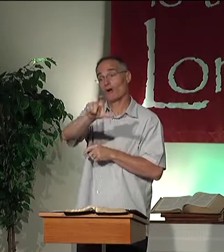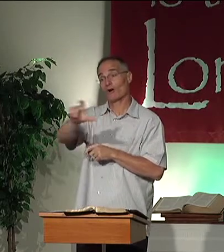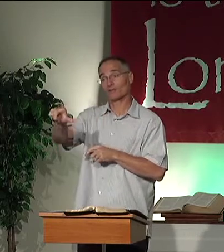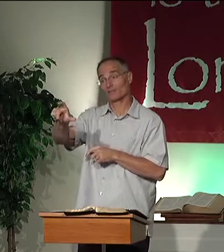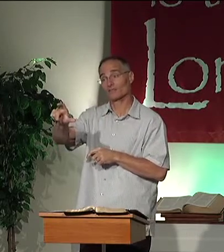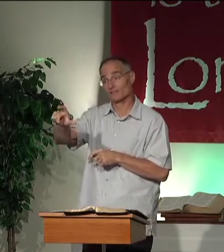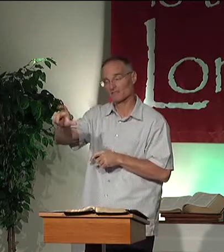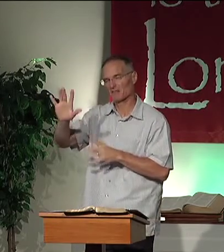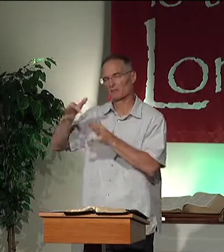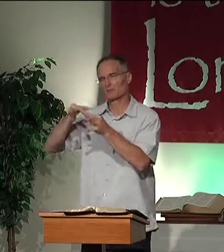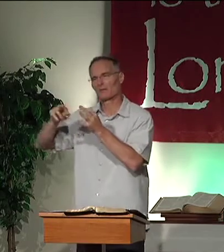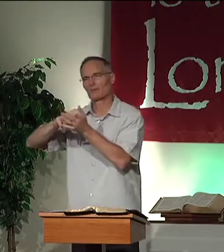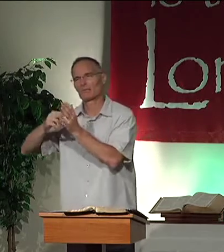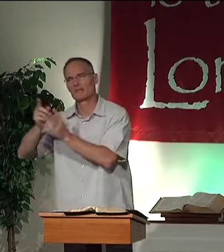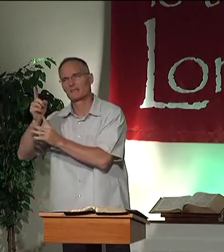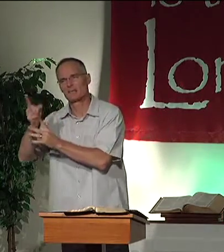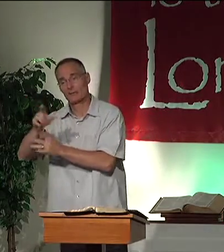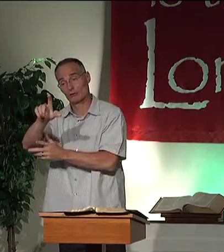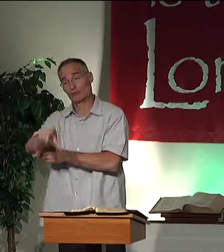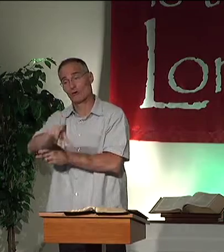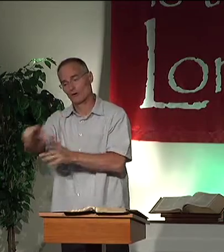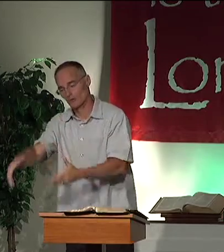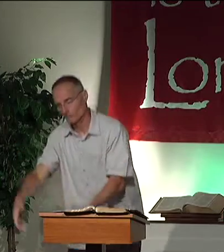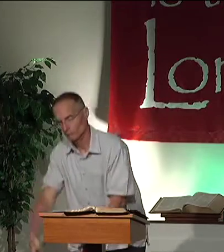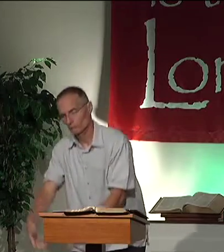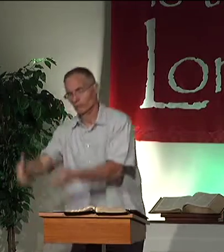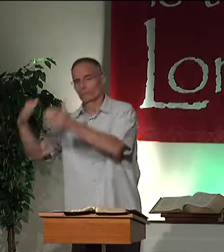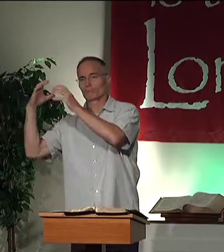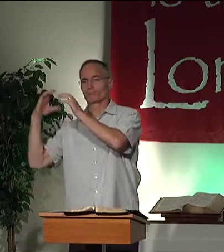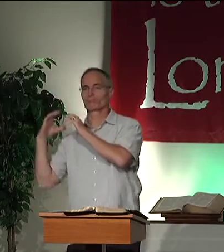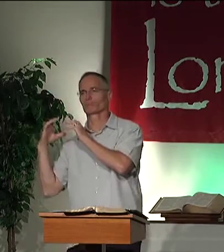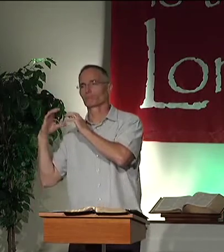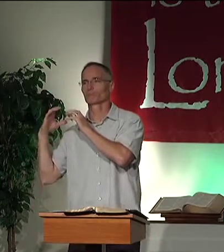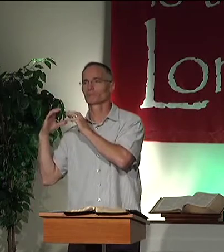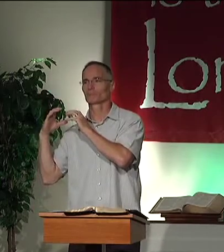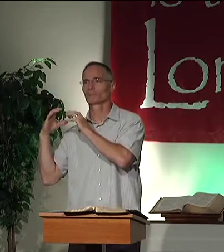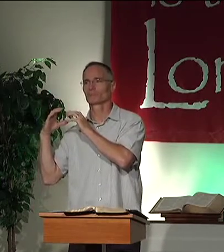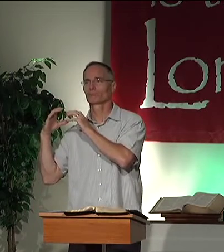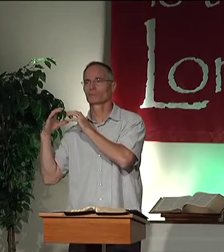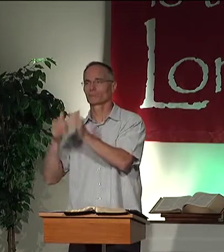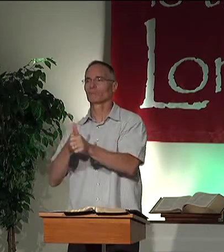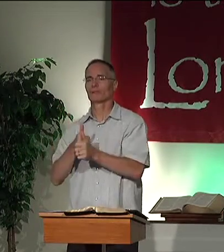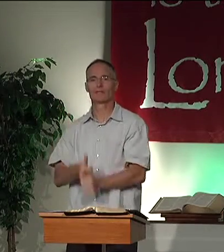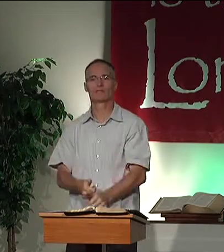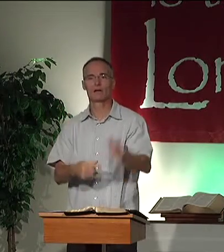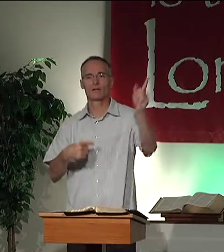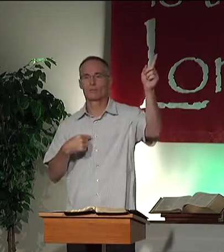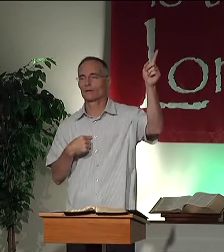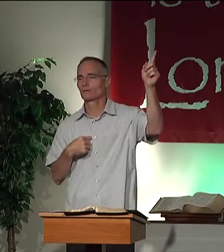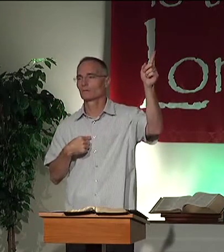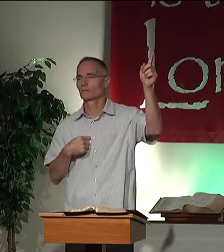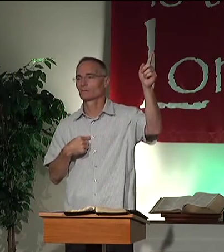and take up his cross. And we'll talk about that in a minute. He must take up his cross and follow me.